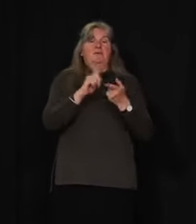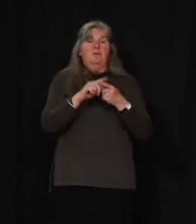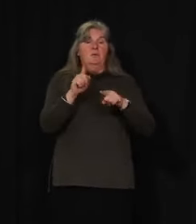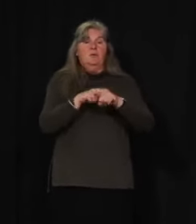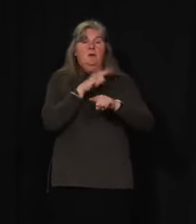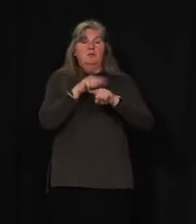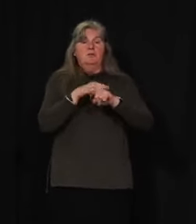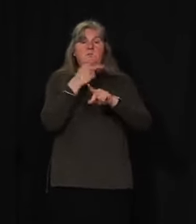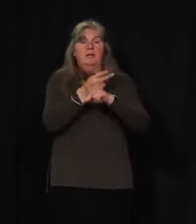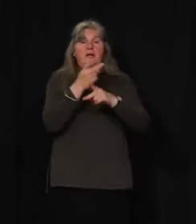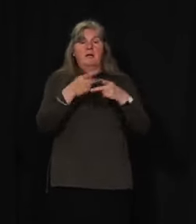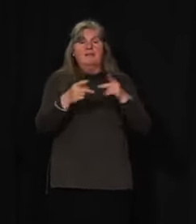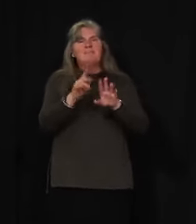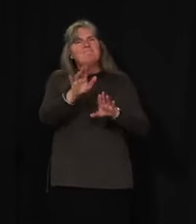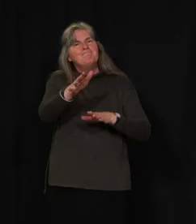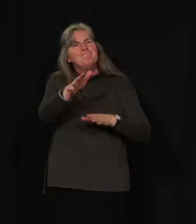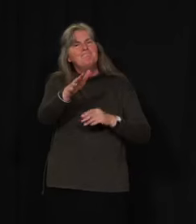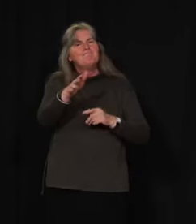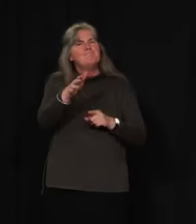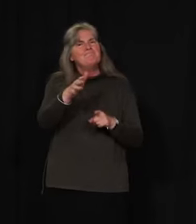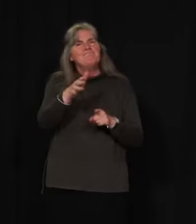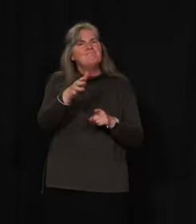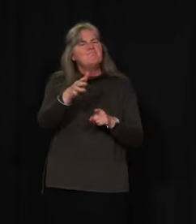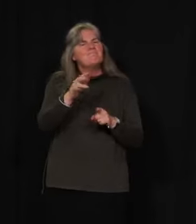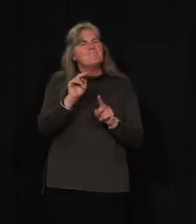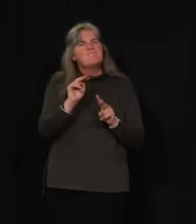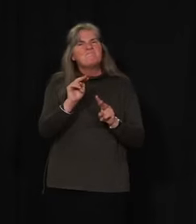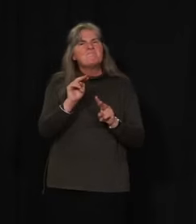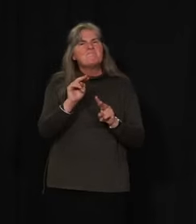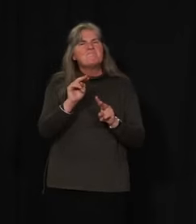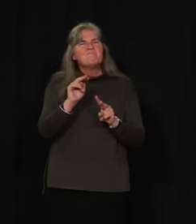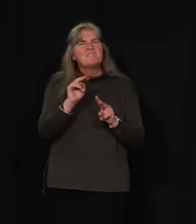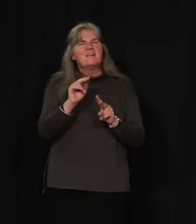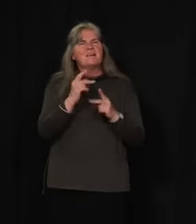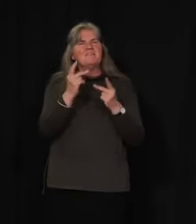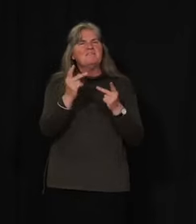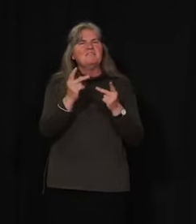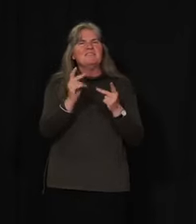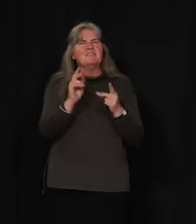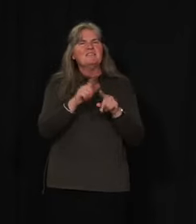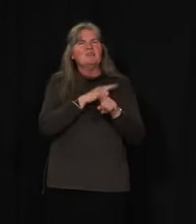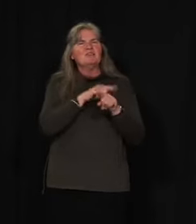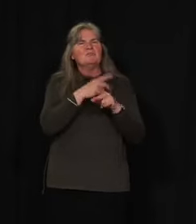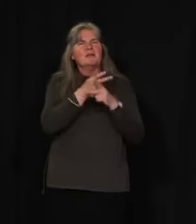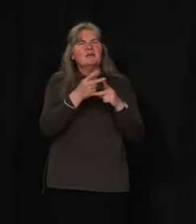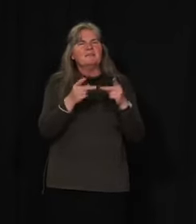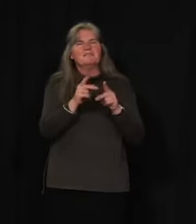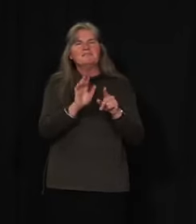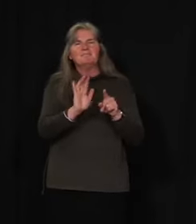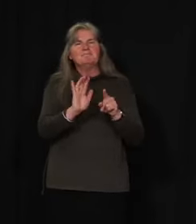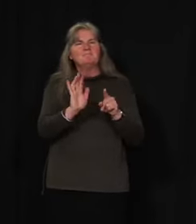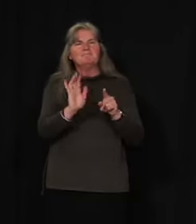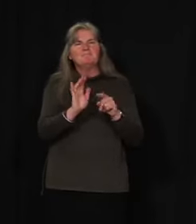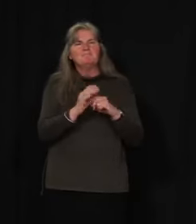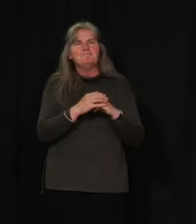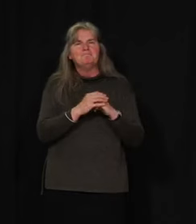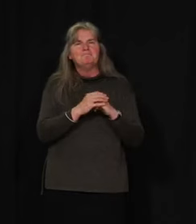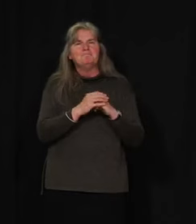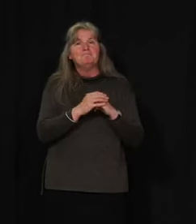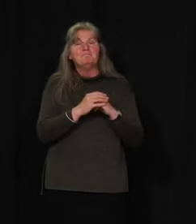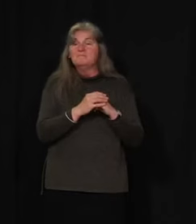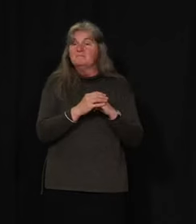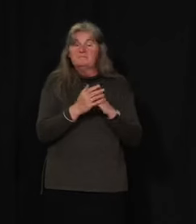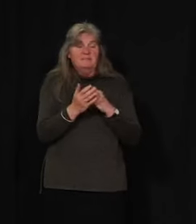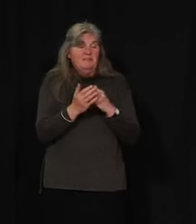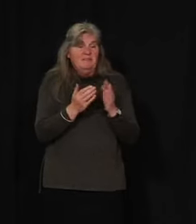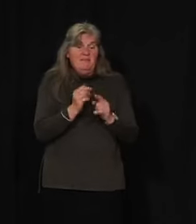might ask people not to visit long-term care, even if